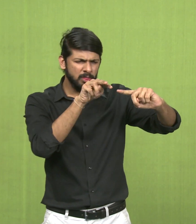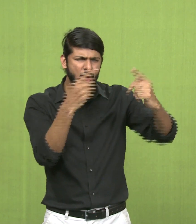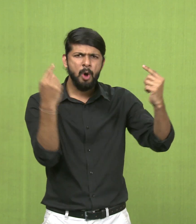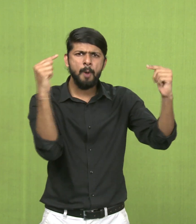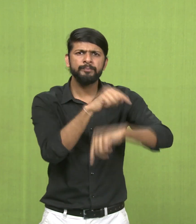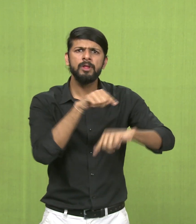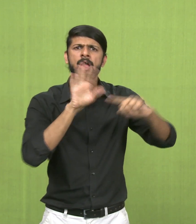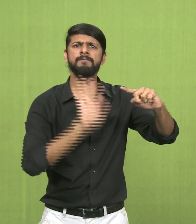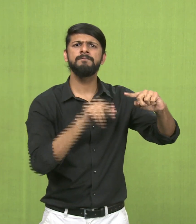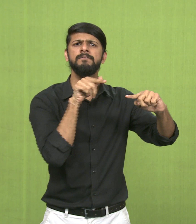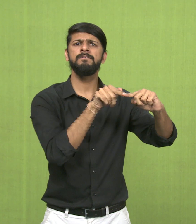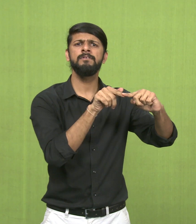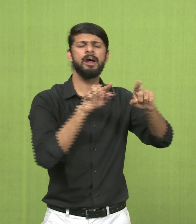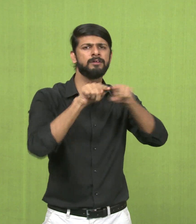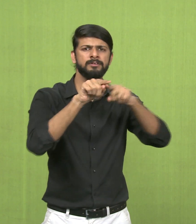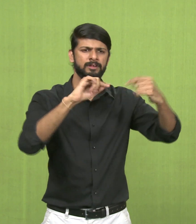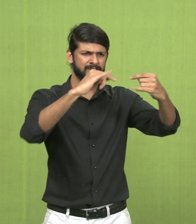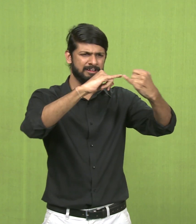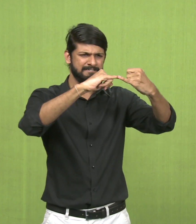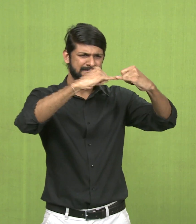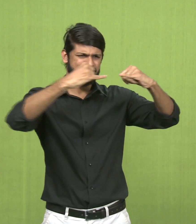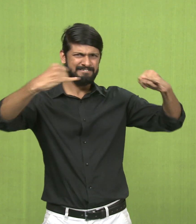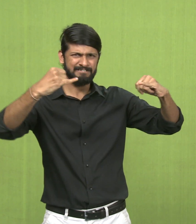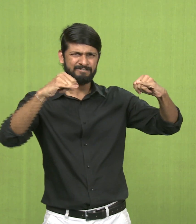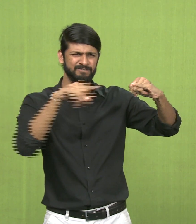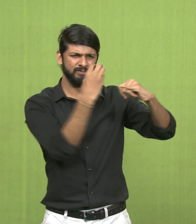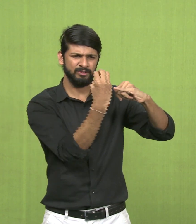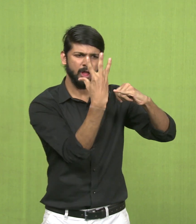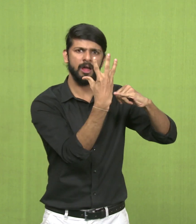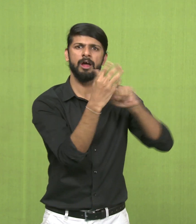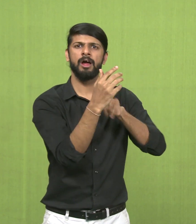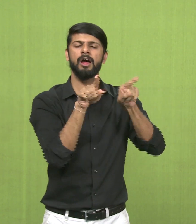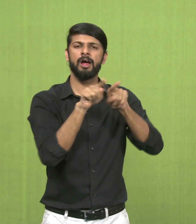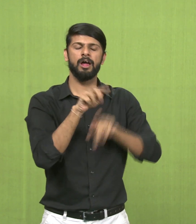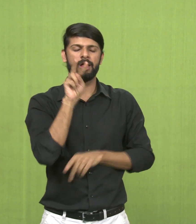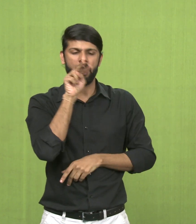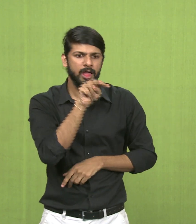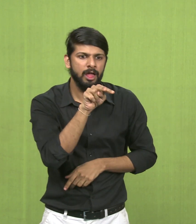Contrast is the kind of oppositeness. So, you can see the barbed wire and a flower in between.